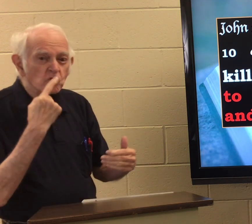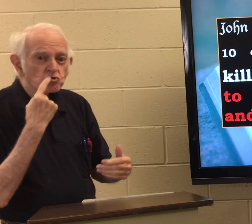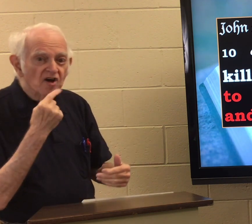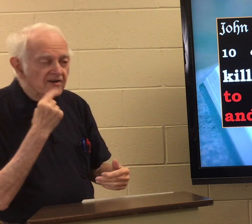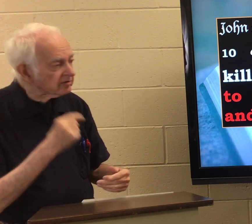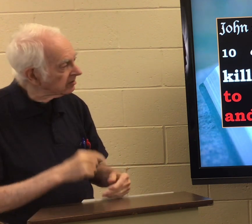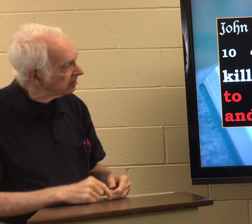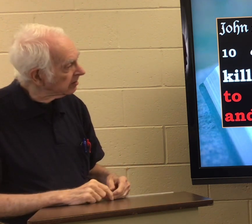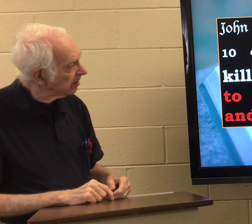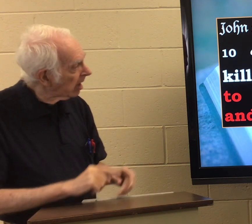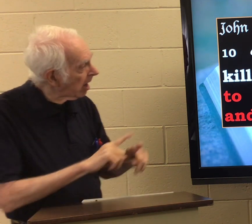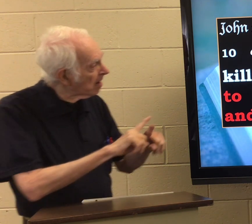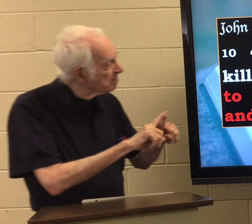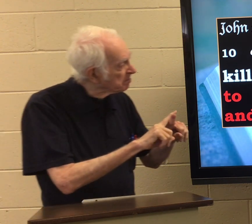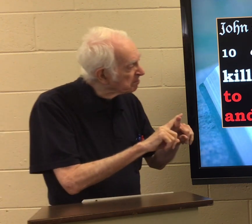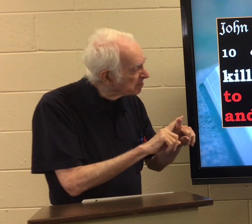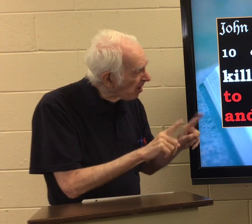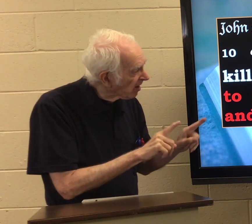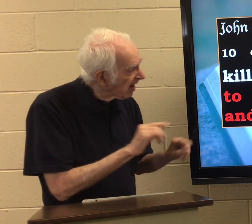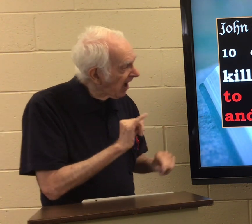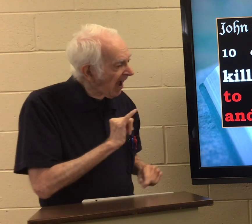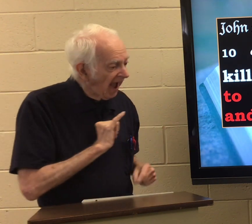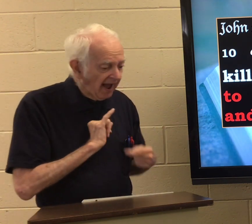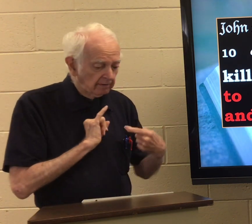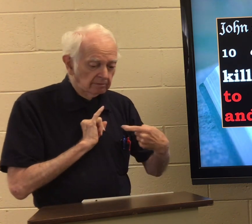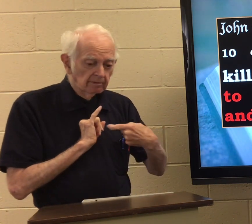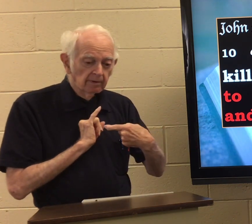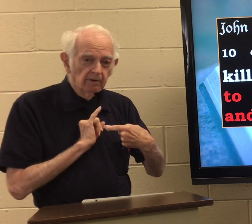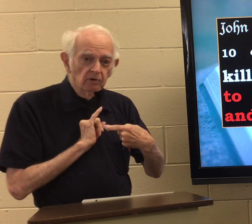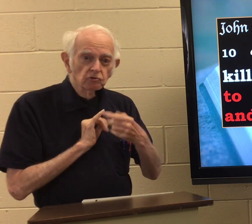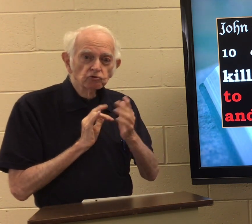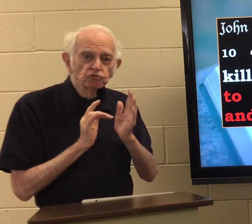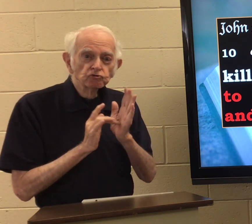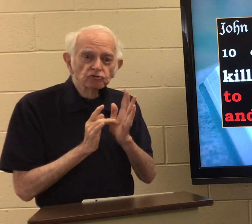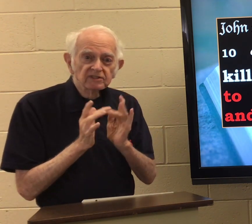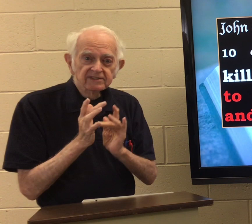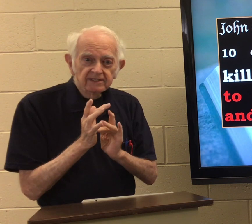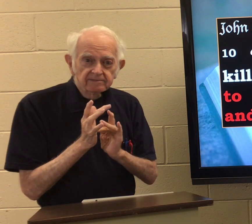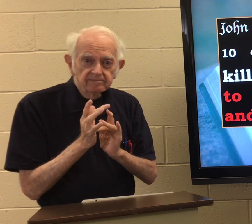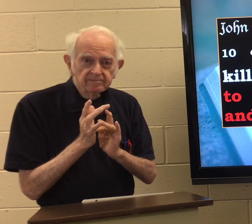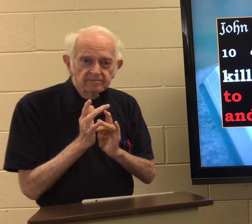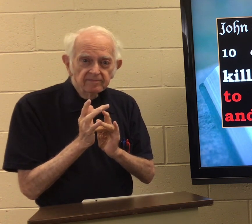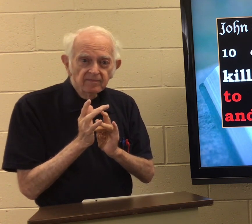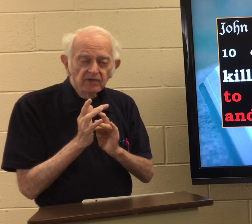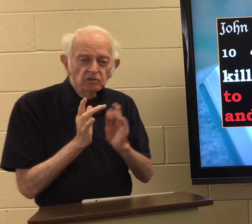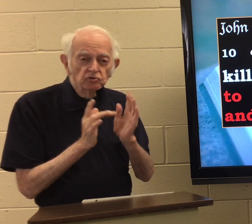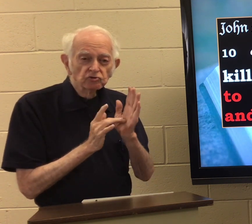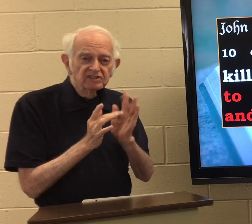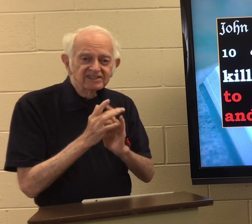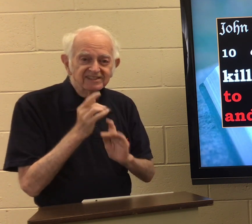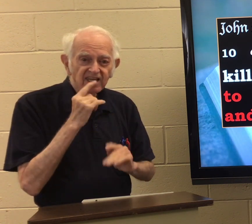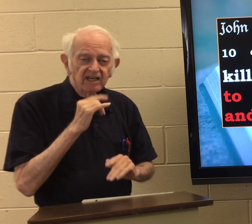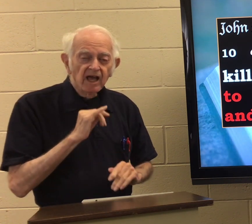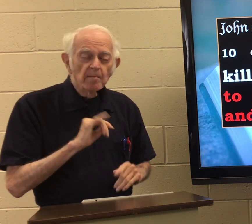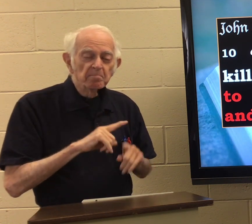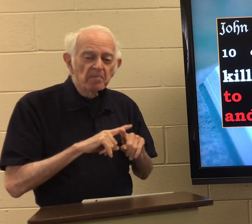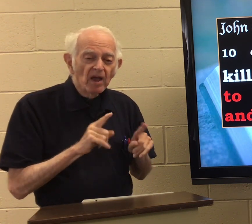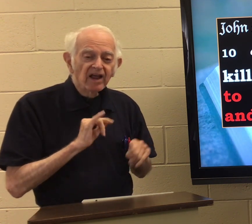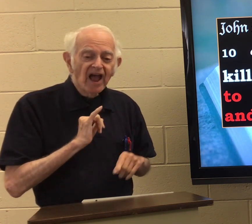And finally in red, says, but I, meaning Jesus, Jesus says, but